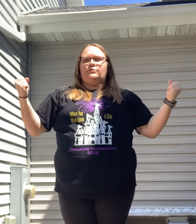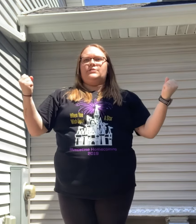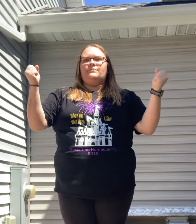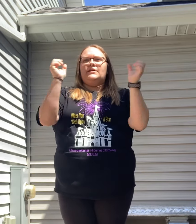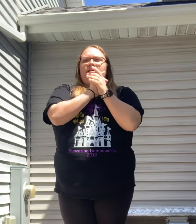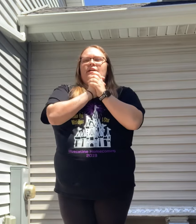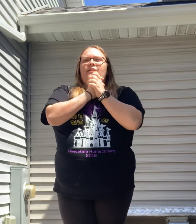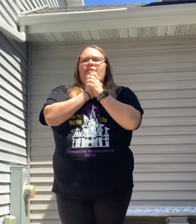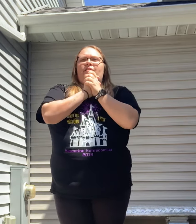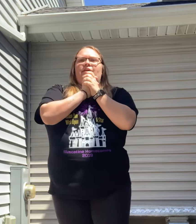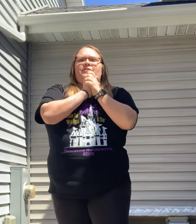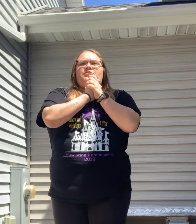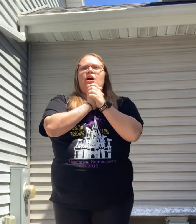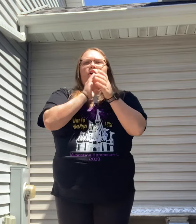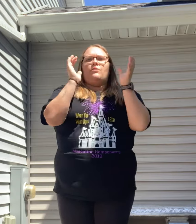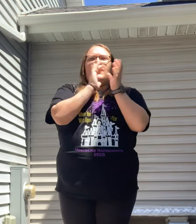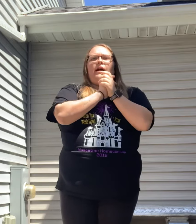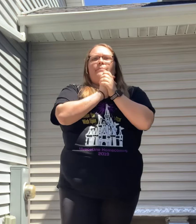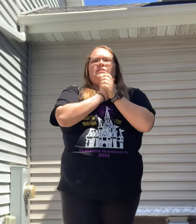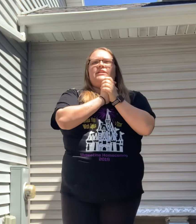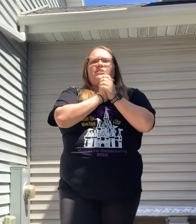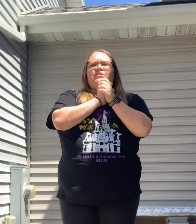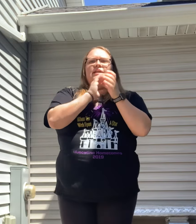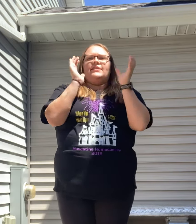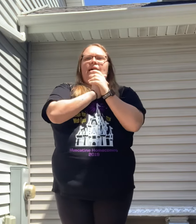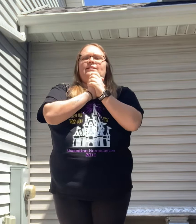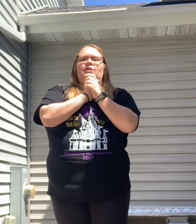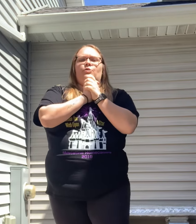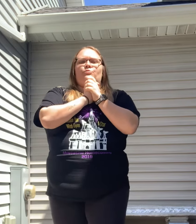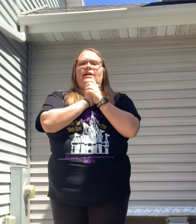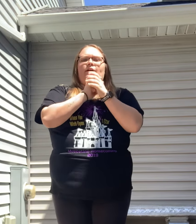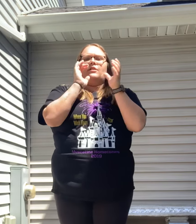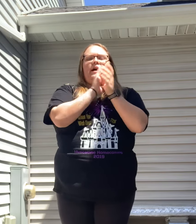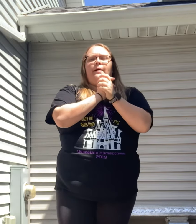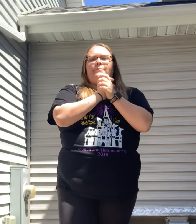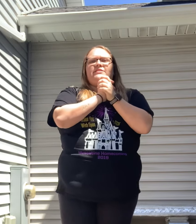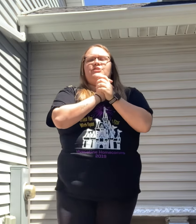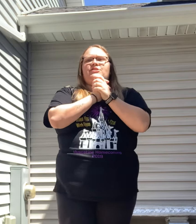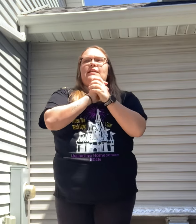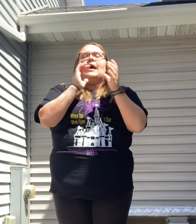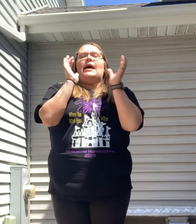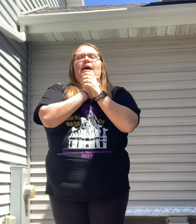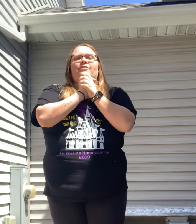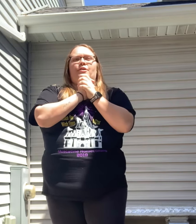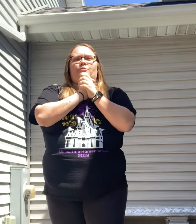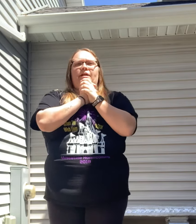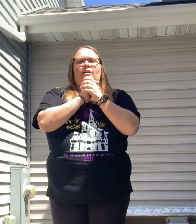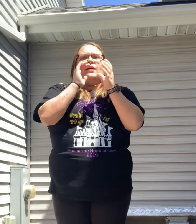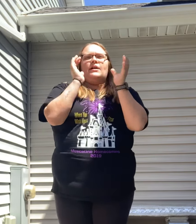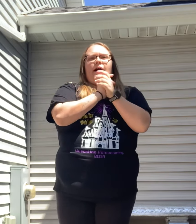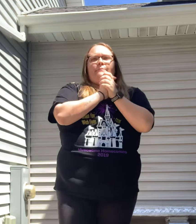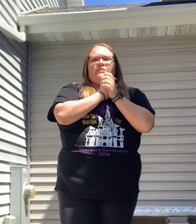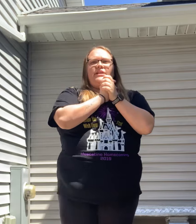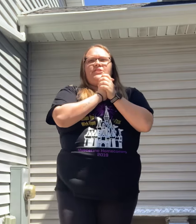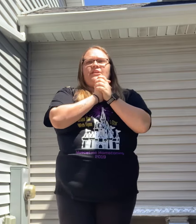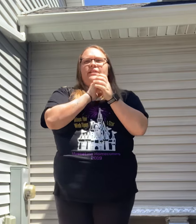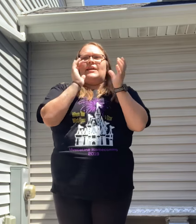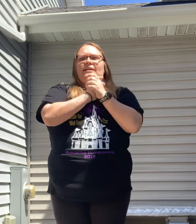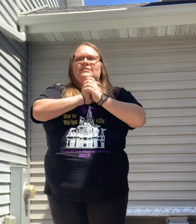there's no competition like the real competition and the real competition is